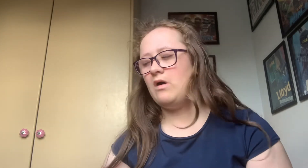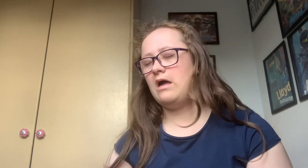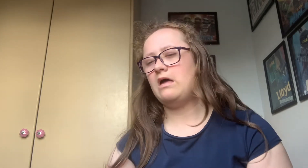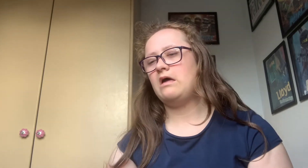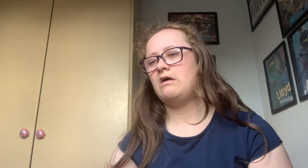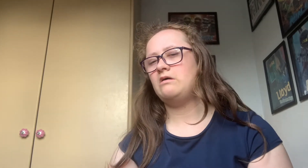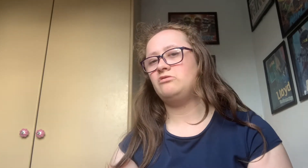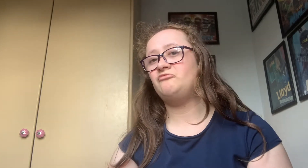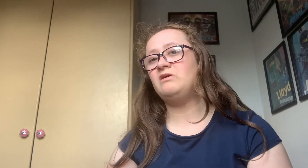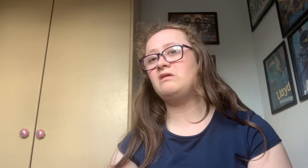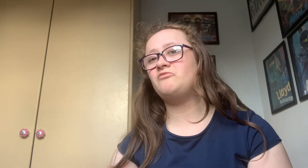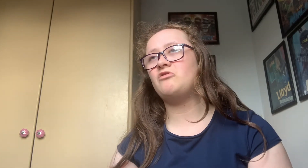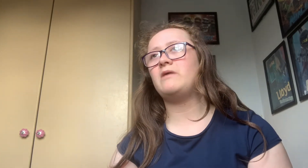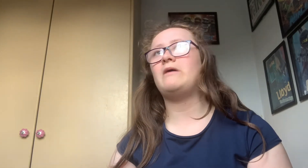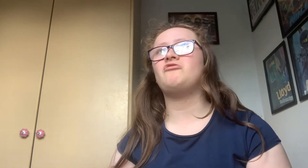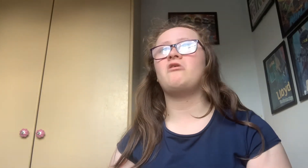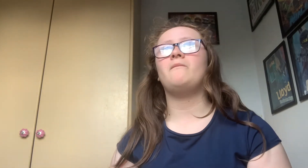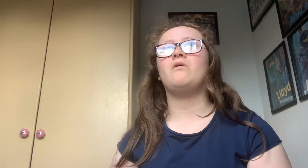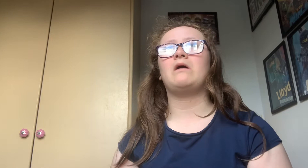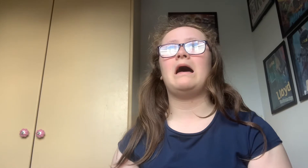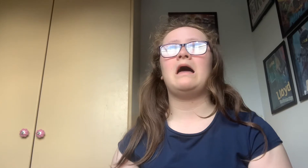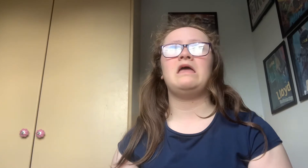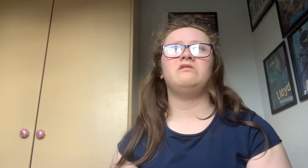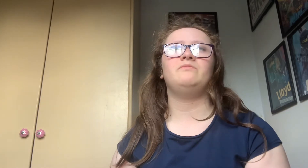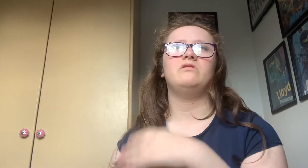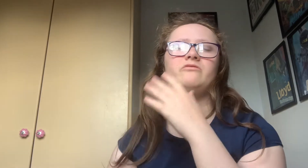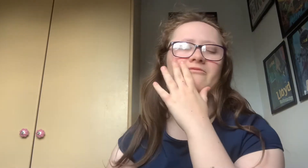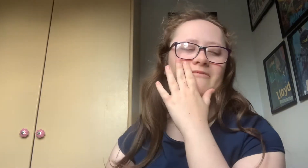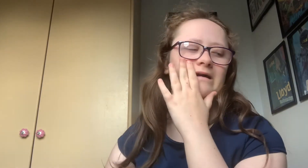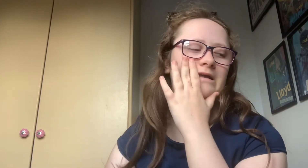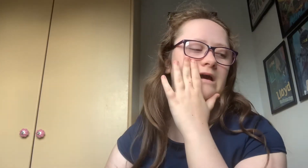So the reason I'm talking about Toca Boca is because of the fact that